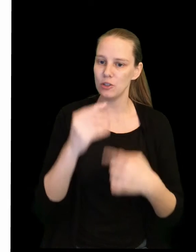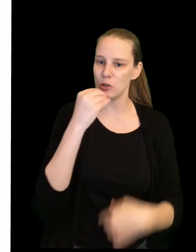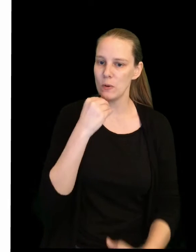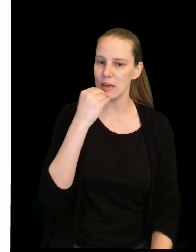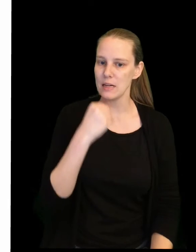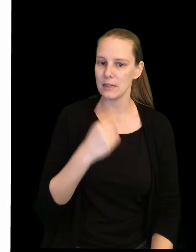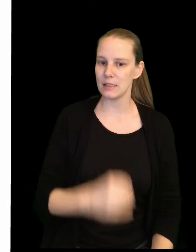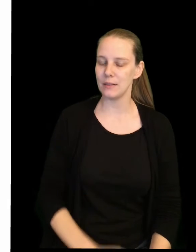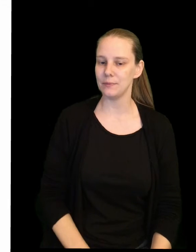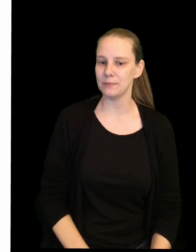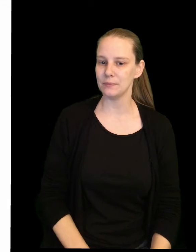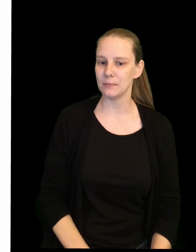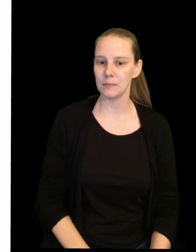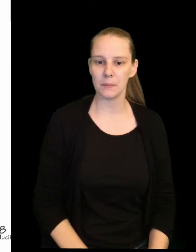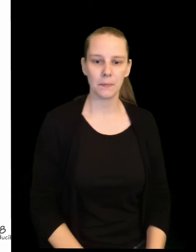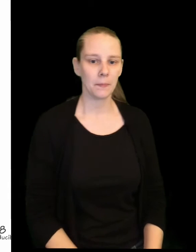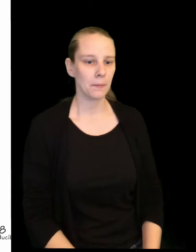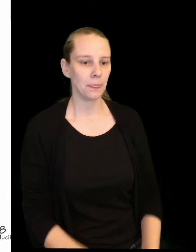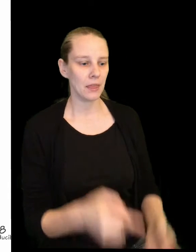good to eat?